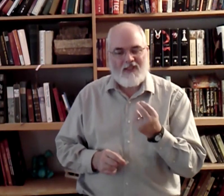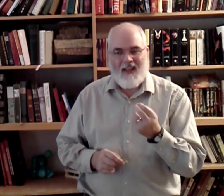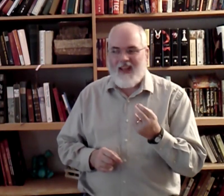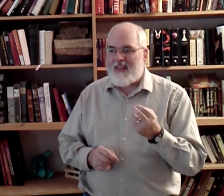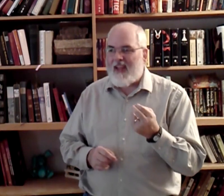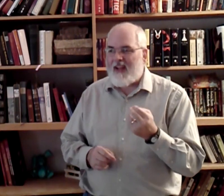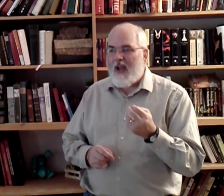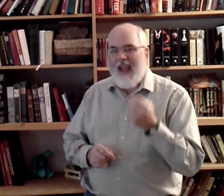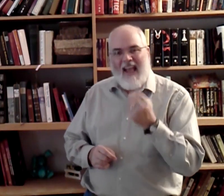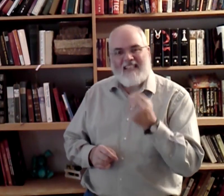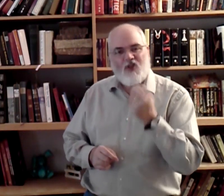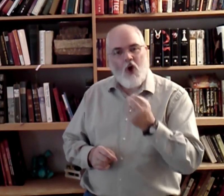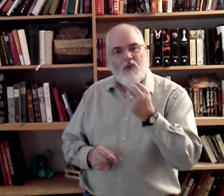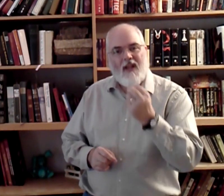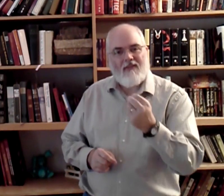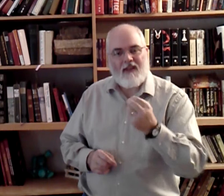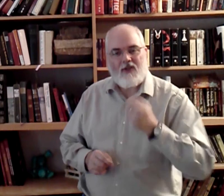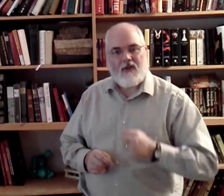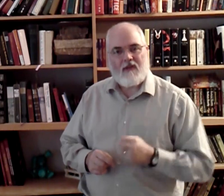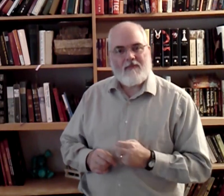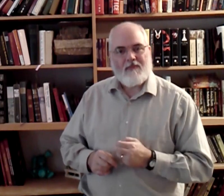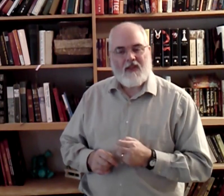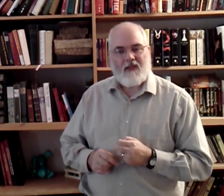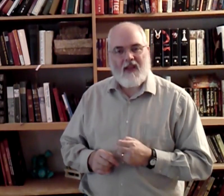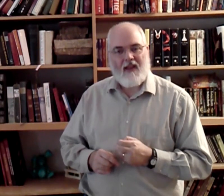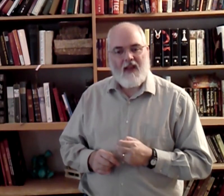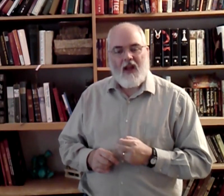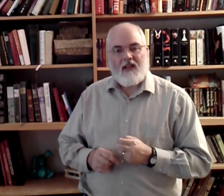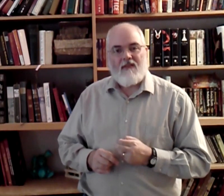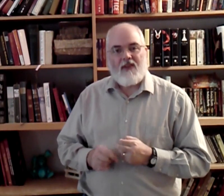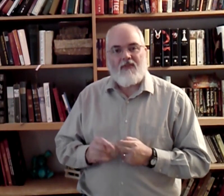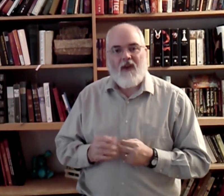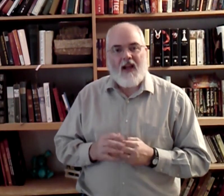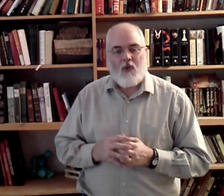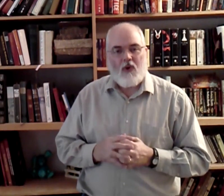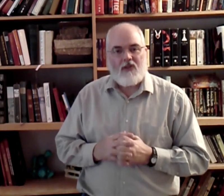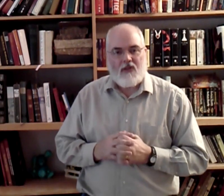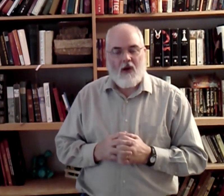that has no definition. Okay? Define the word so.